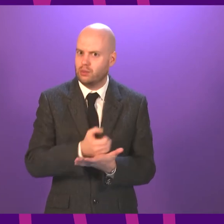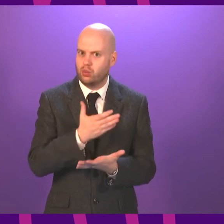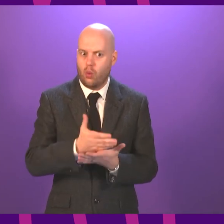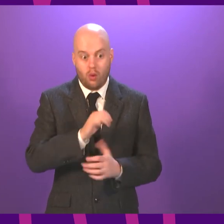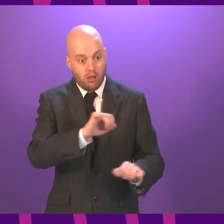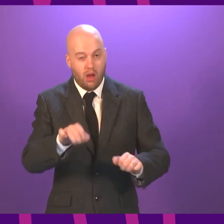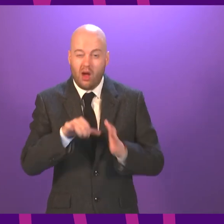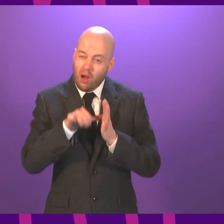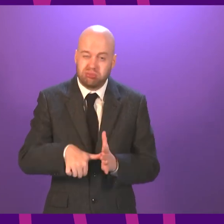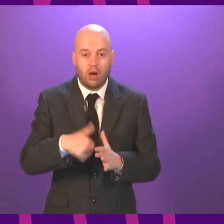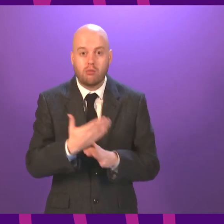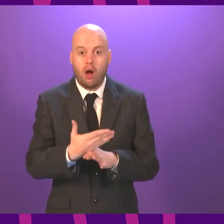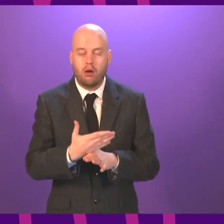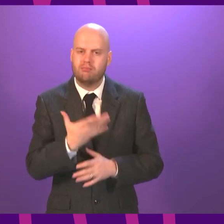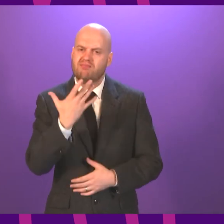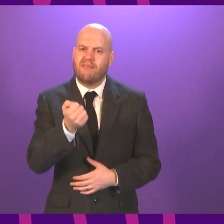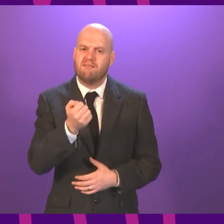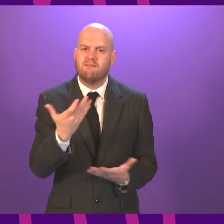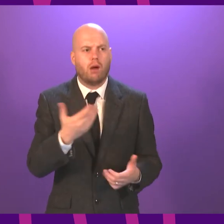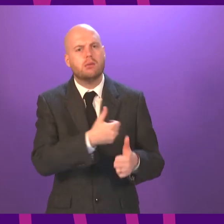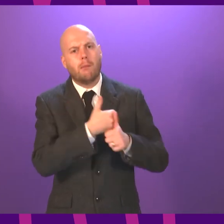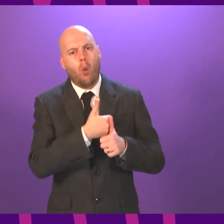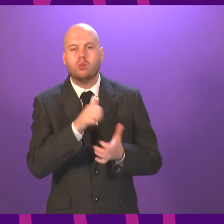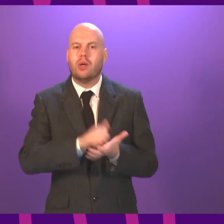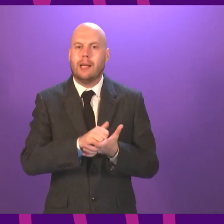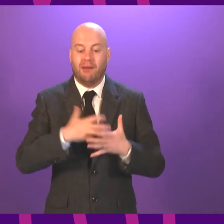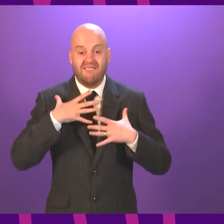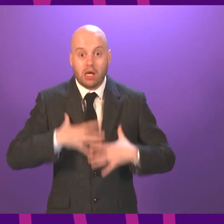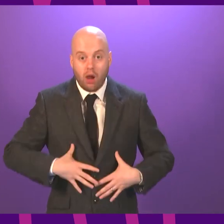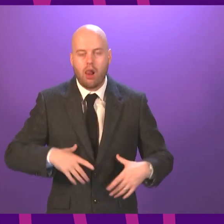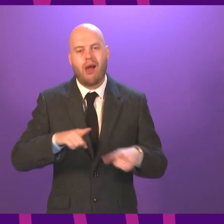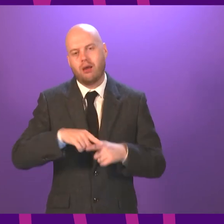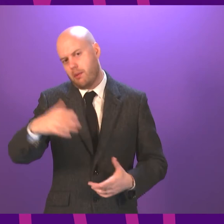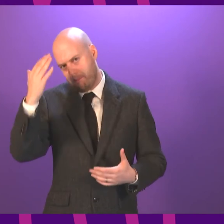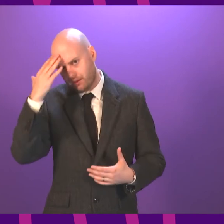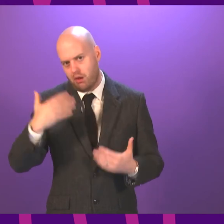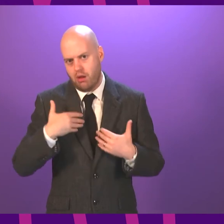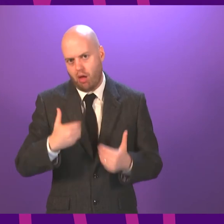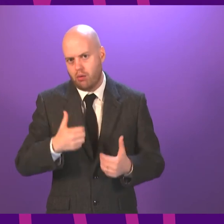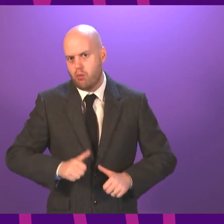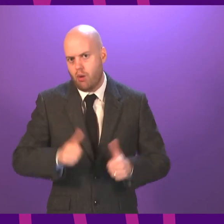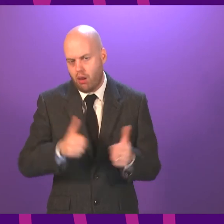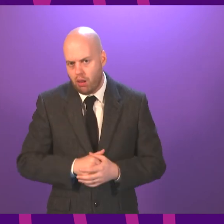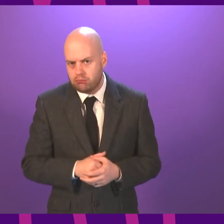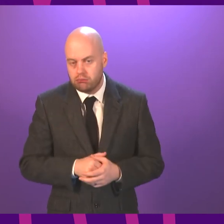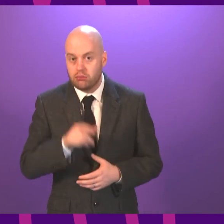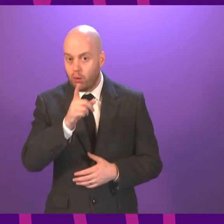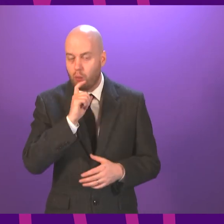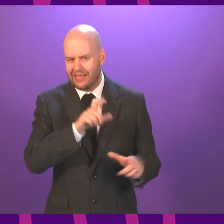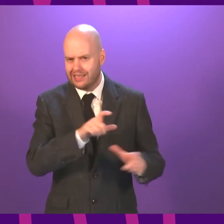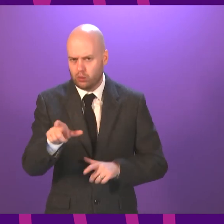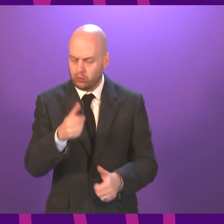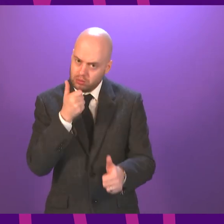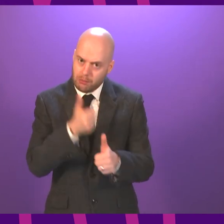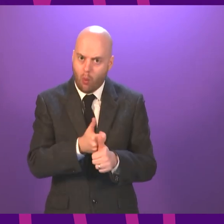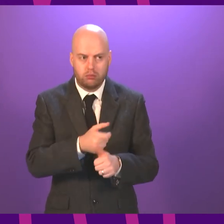they do, our police officers have the support to keep themselves mentally and physically healthy. So that work will continue and I fully support the